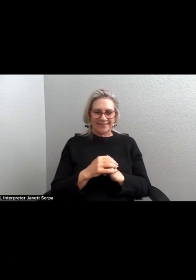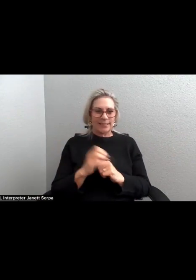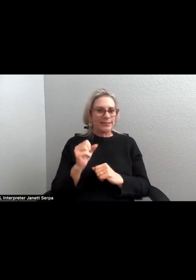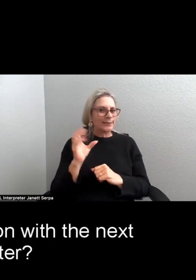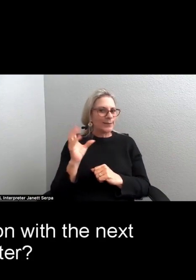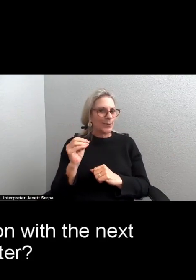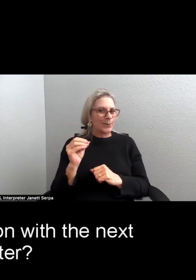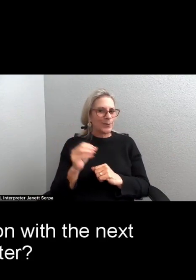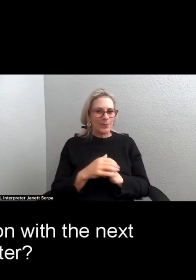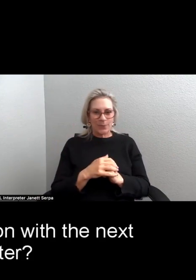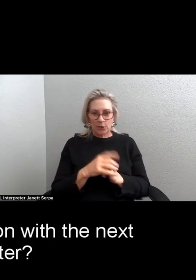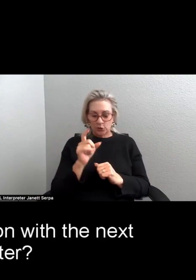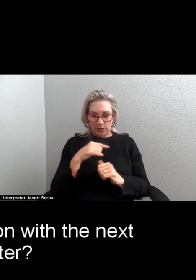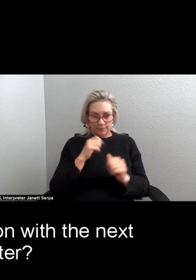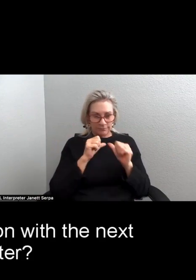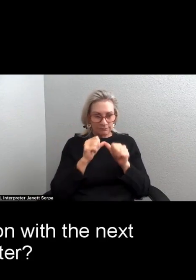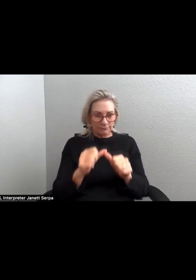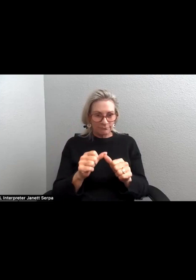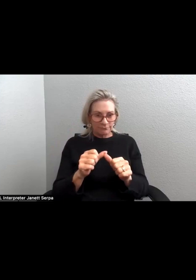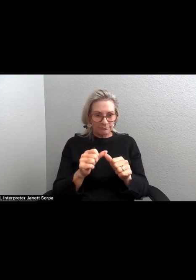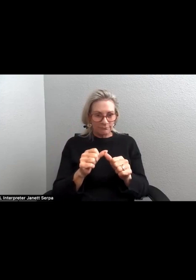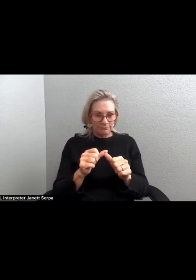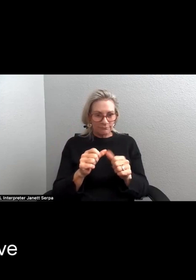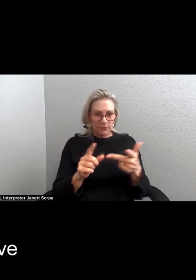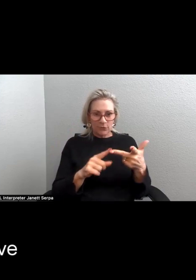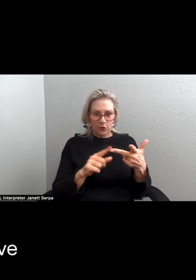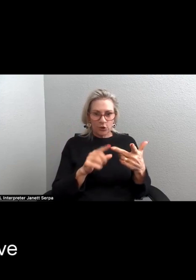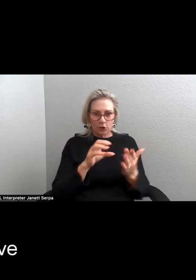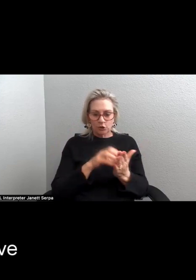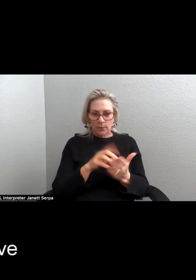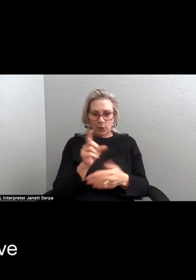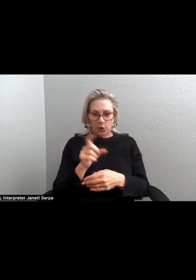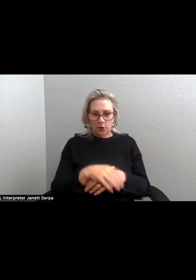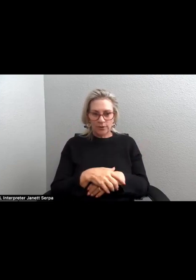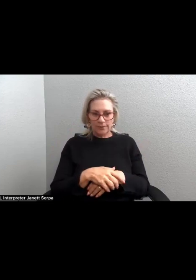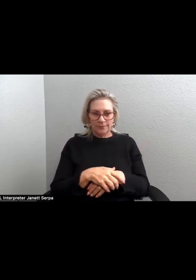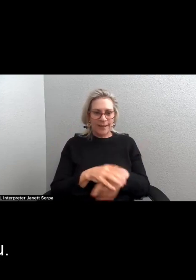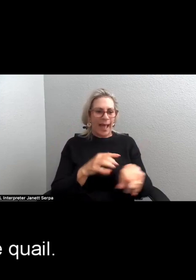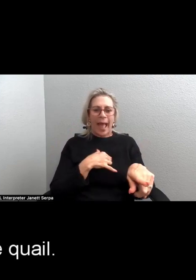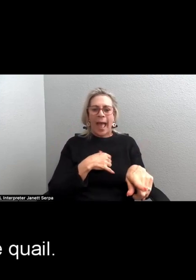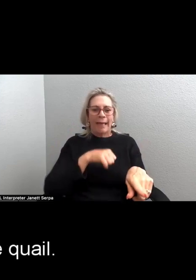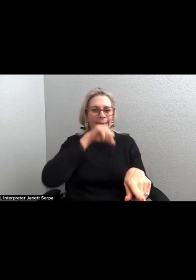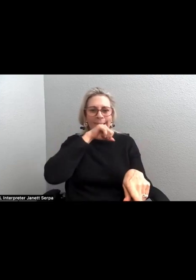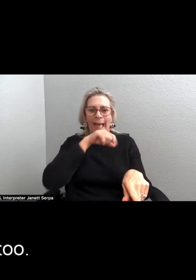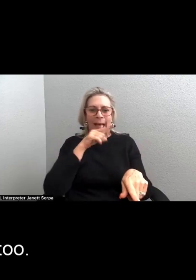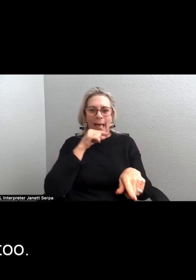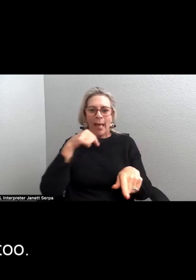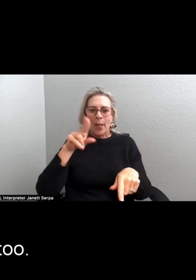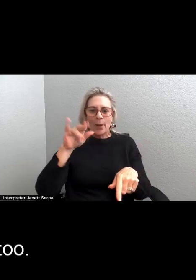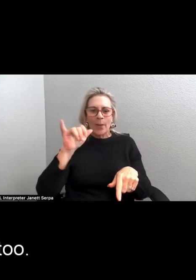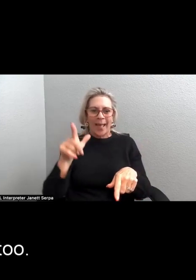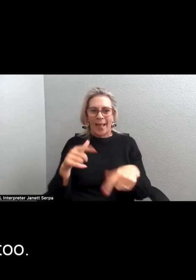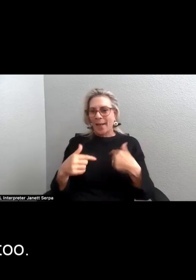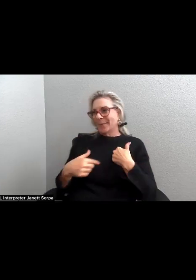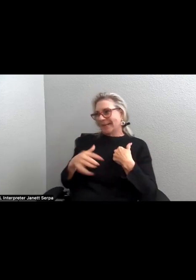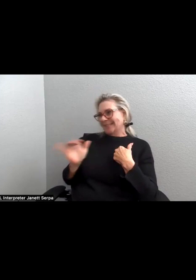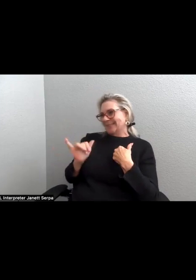So should I just go on with the next chapter? I love the quail. You love the quail? I do too.